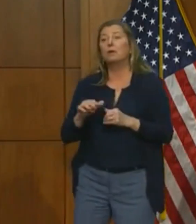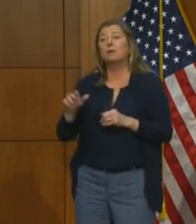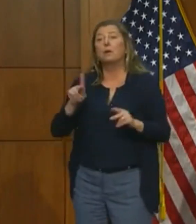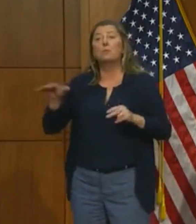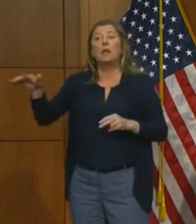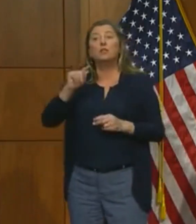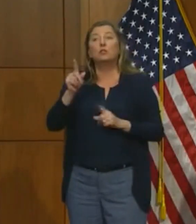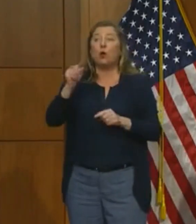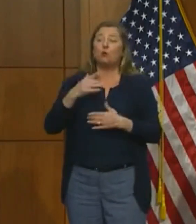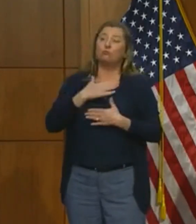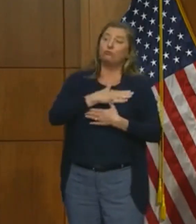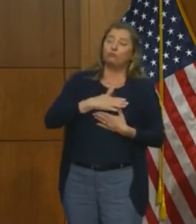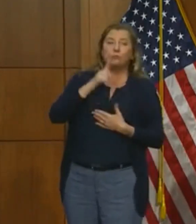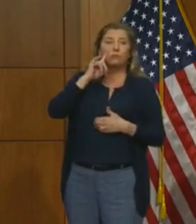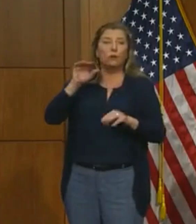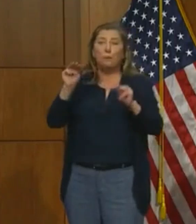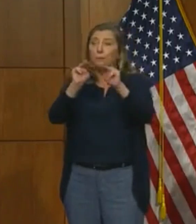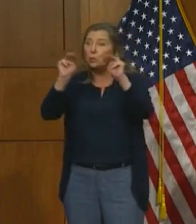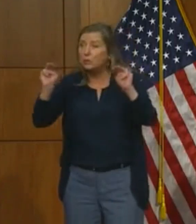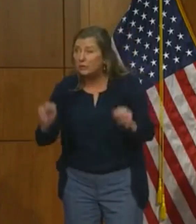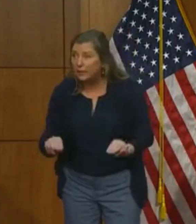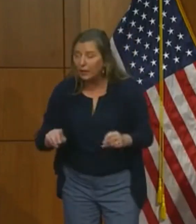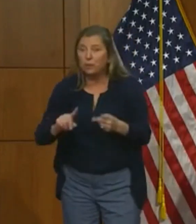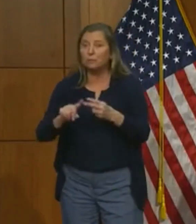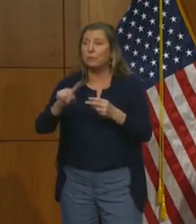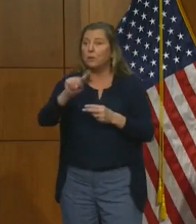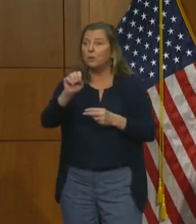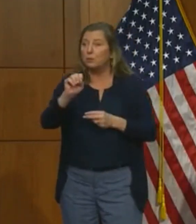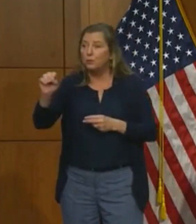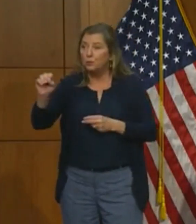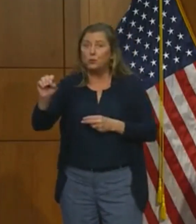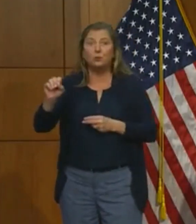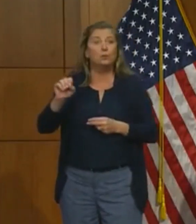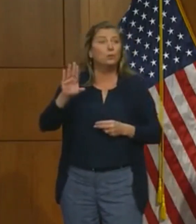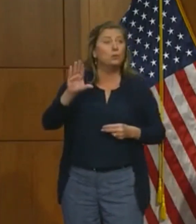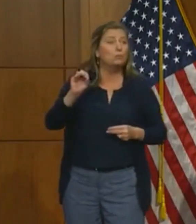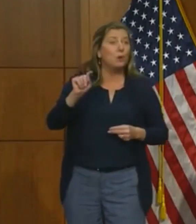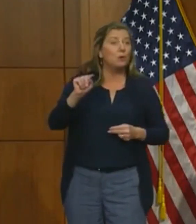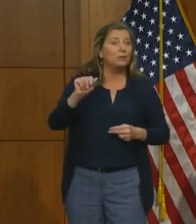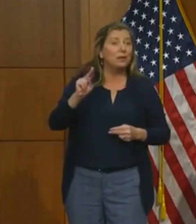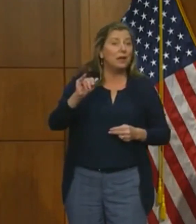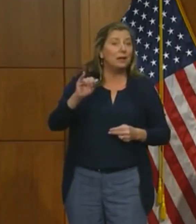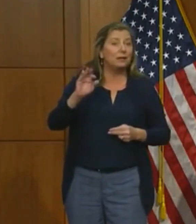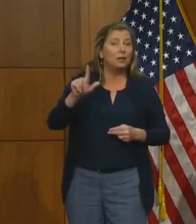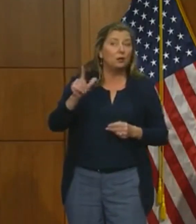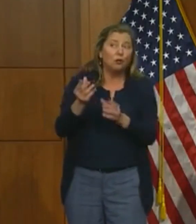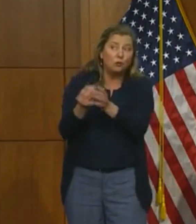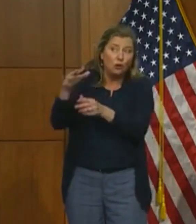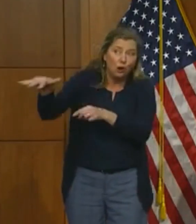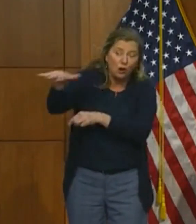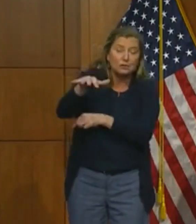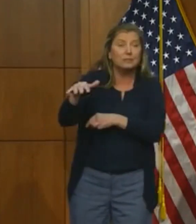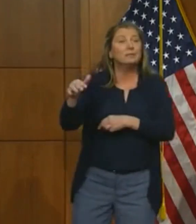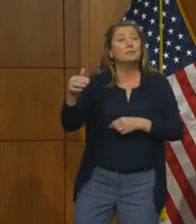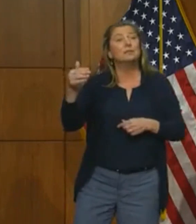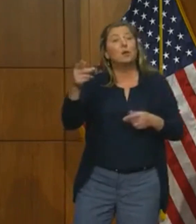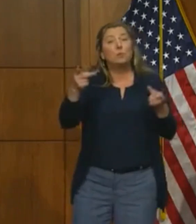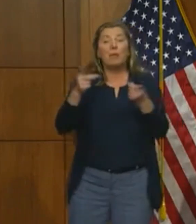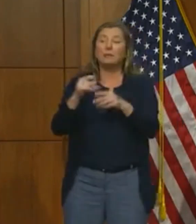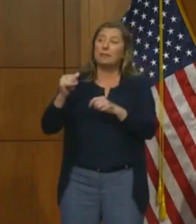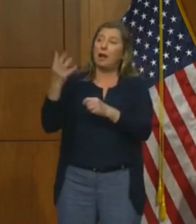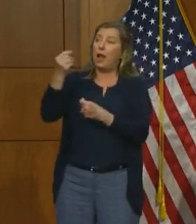venues, like museums and zoos, botanical gardens, and outdoor venues, can reopen